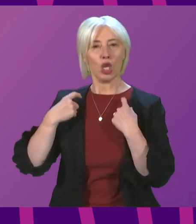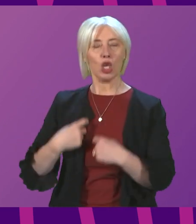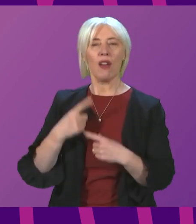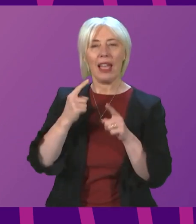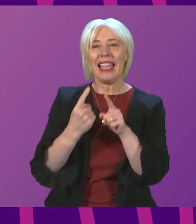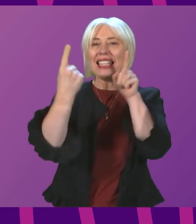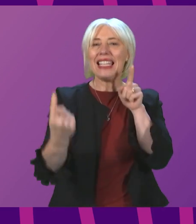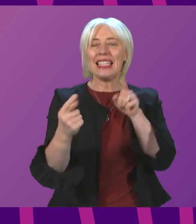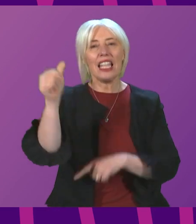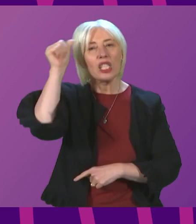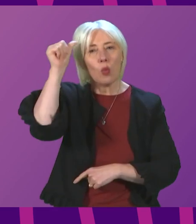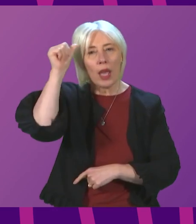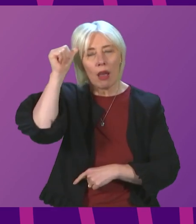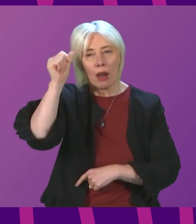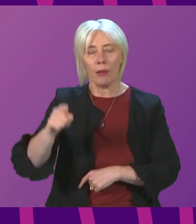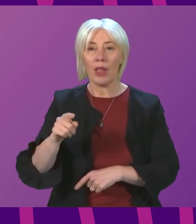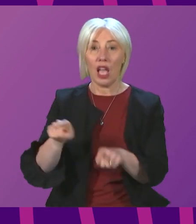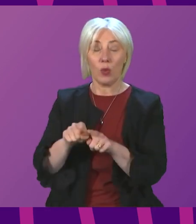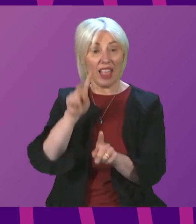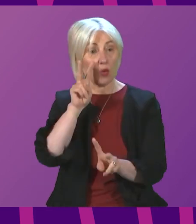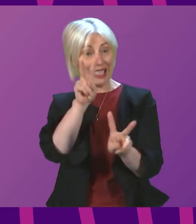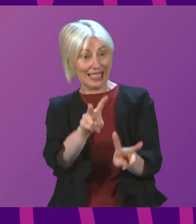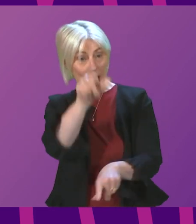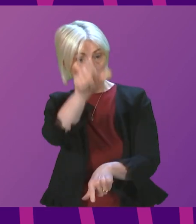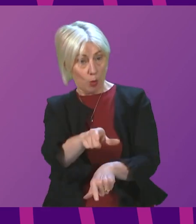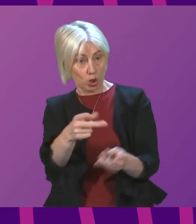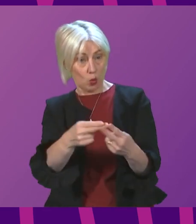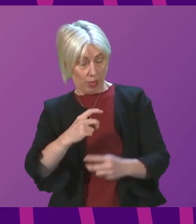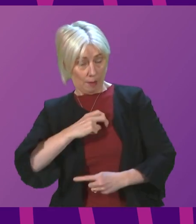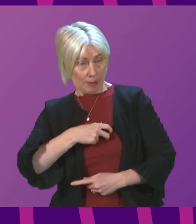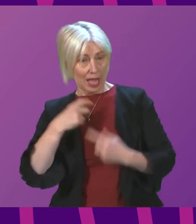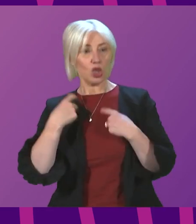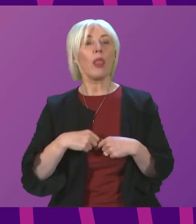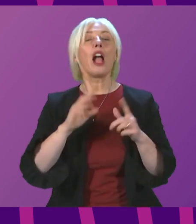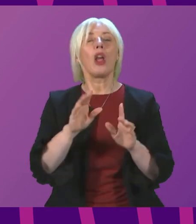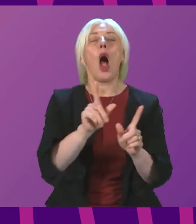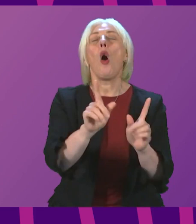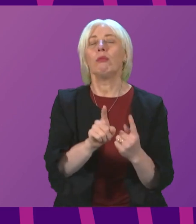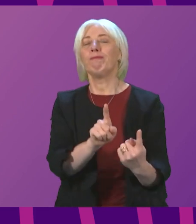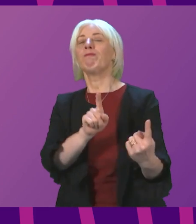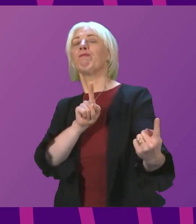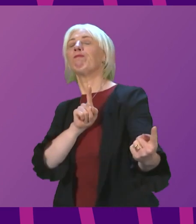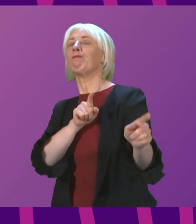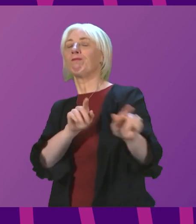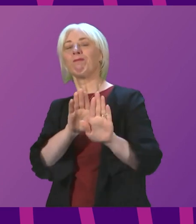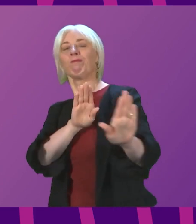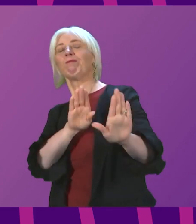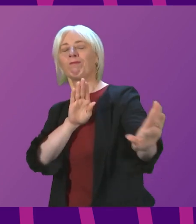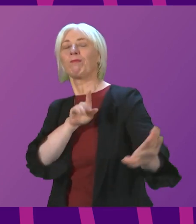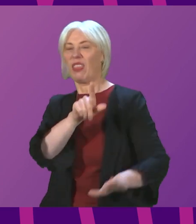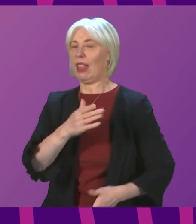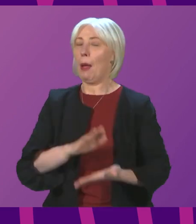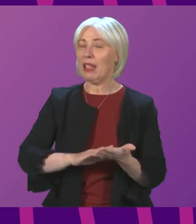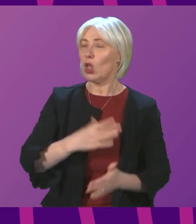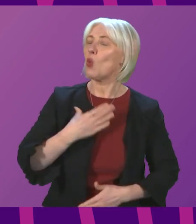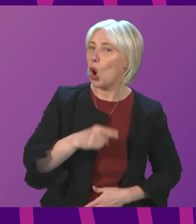For everyone else, if you see someone wearing this badge or lanyard, do give them the space and consideration that they are asking for.